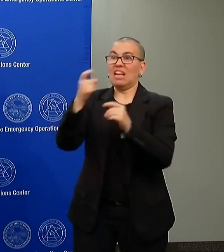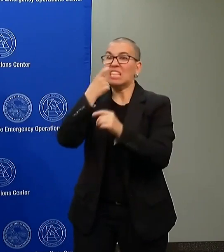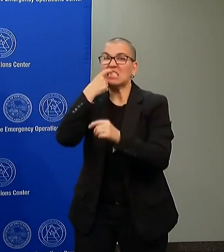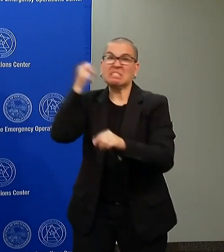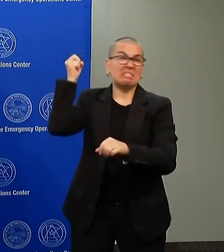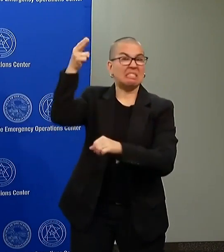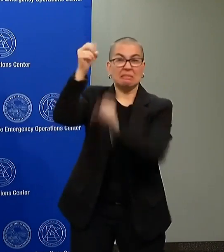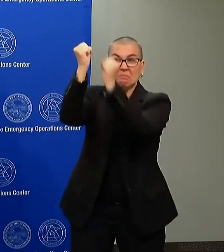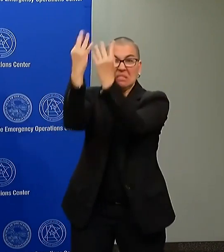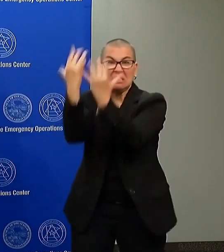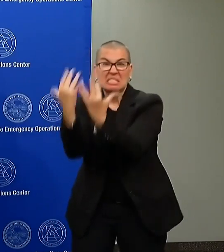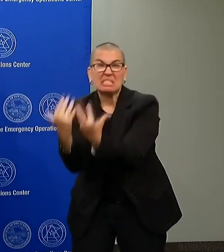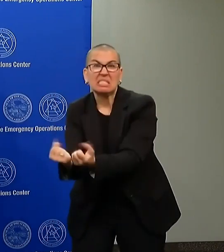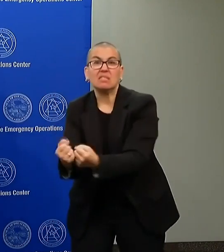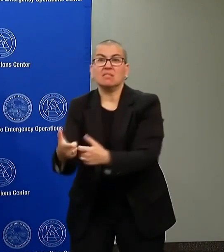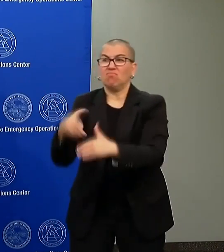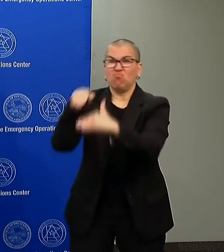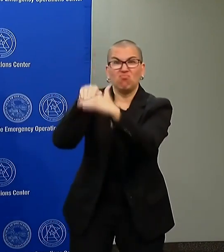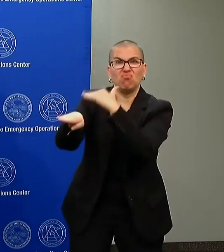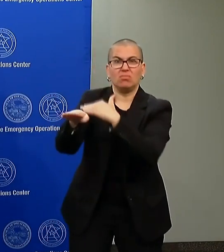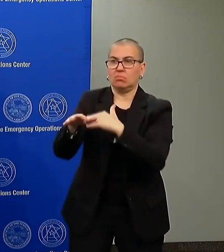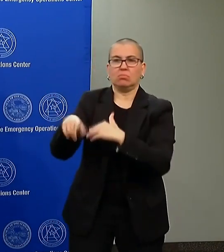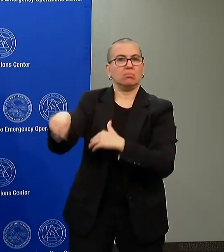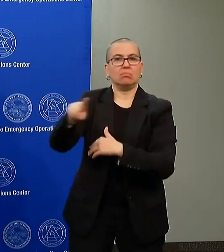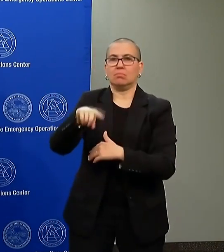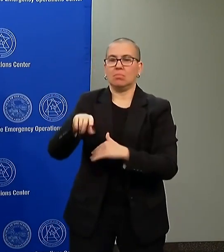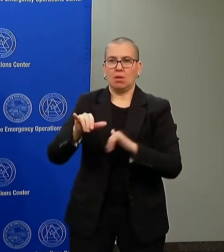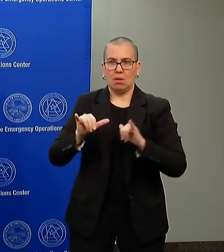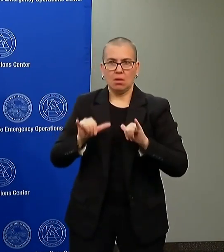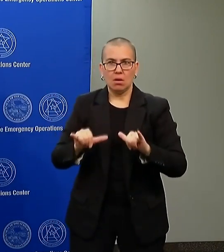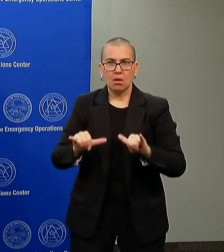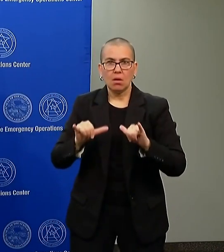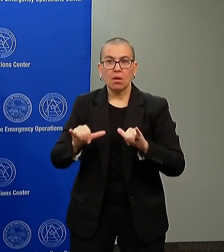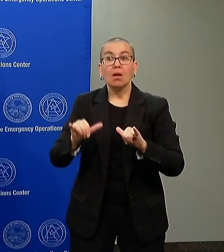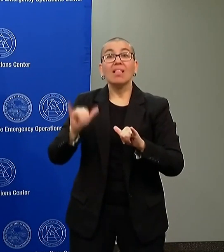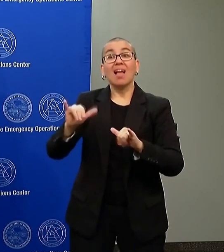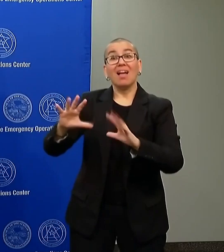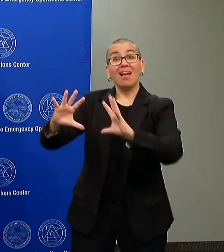And those folks who are agitating and inciting